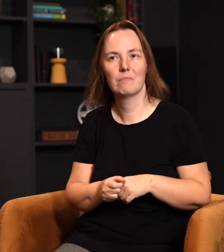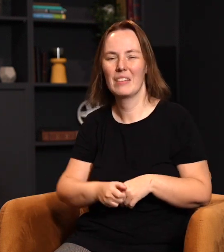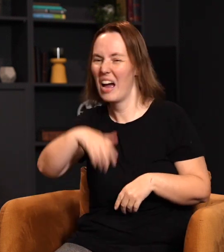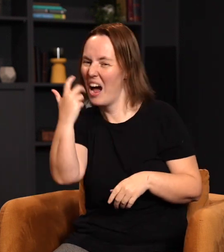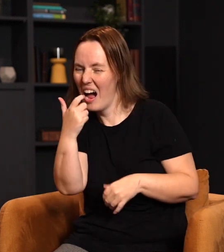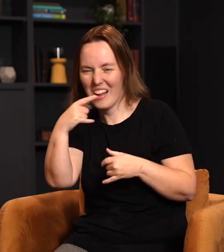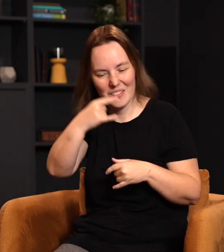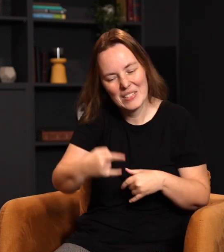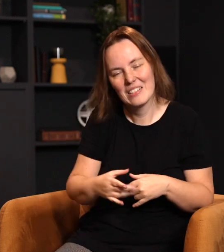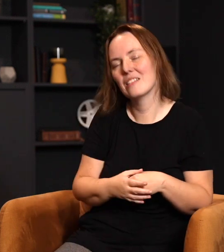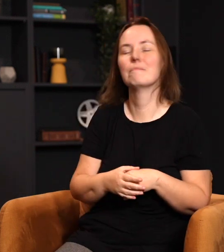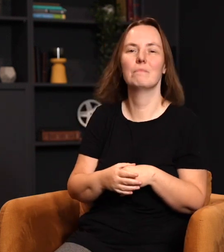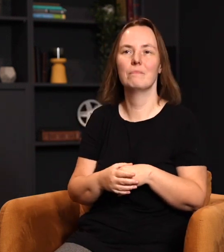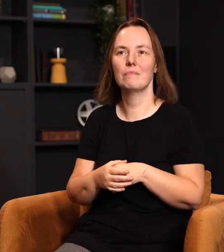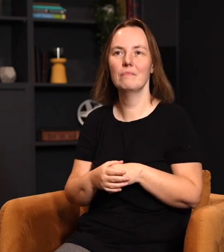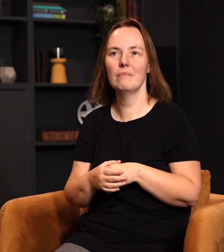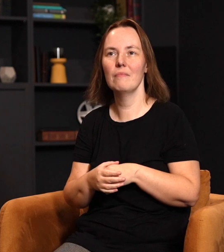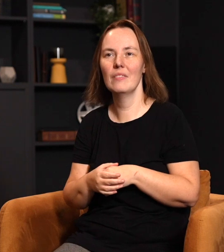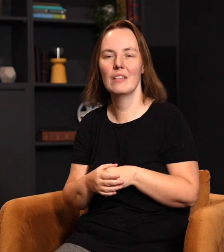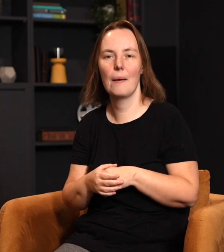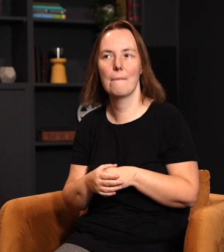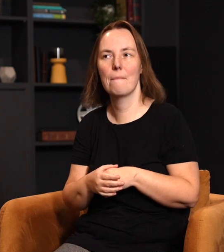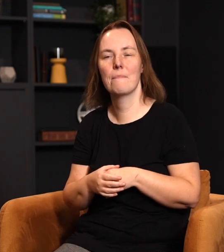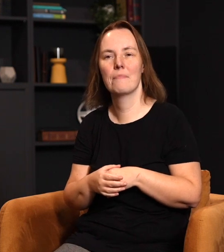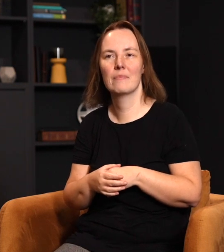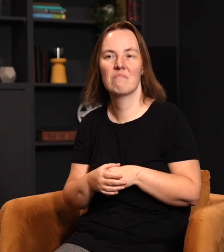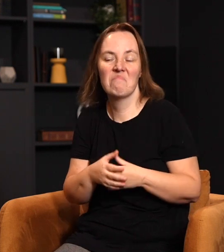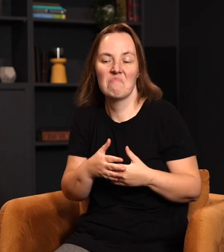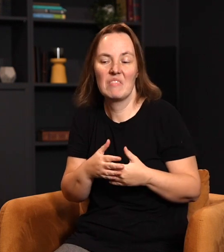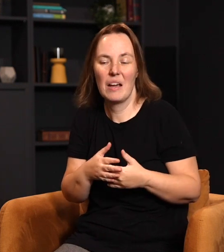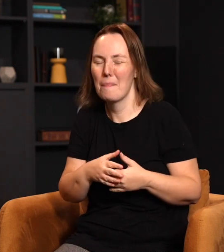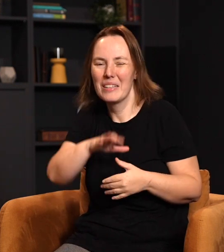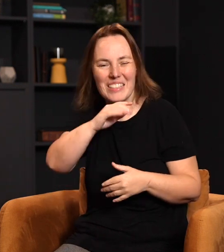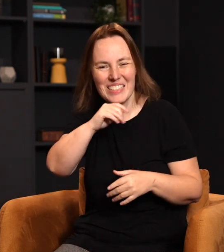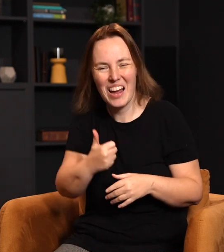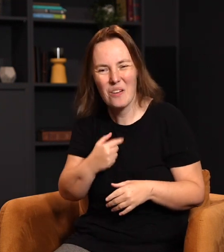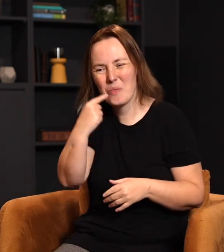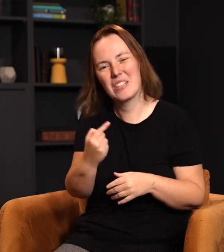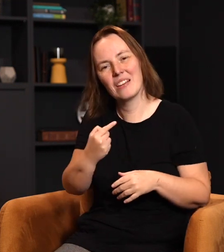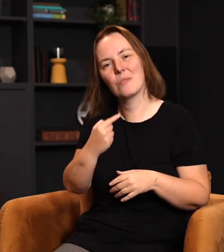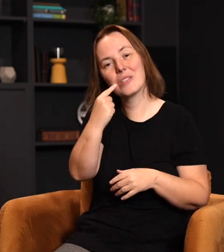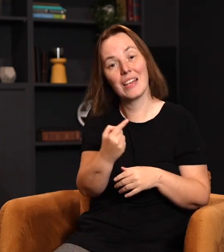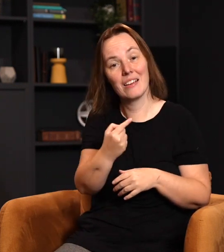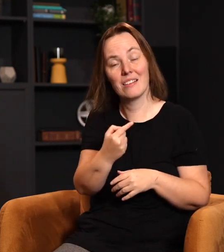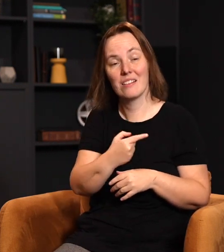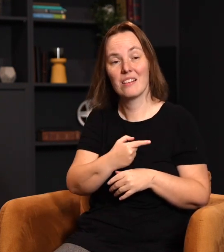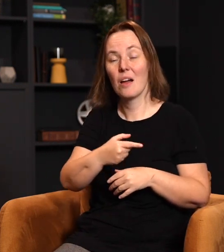God bless you. That was an awesome sneeze. I mean, some people have a pretty cool sneeze. There's no doubt about it. And you might chuckle up. That's not what we're saying, right? What are we saying?